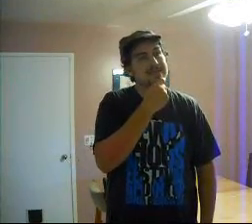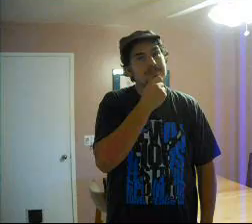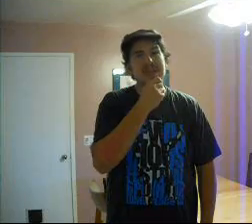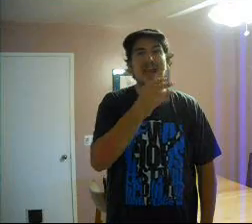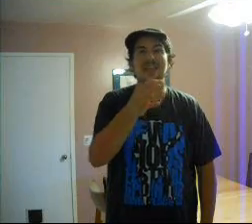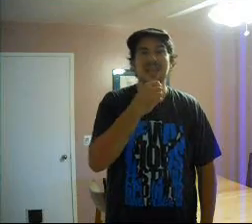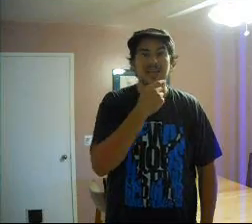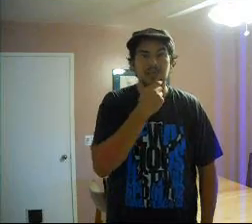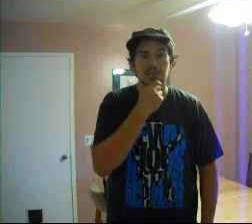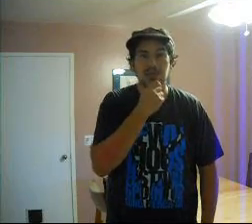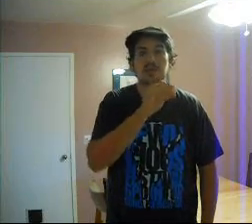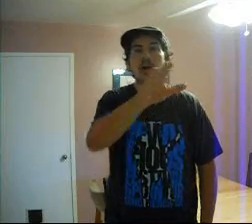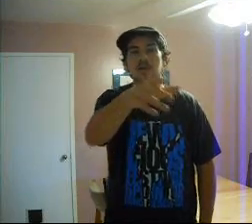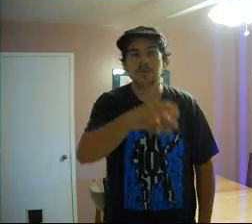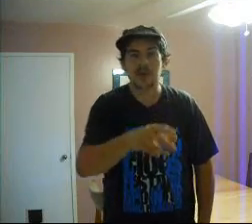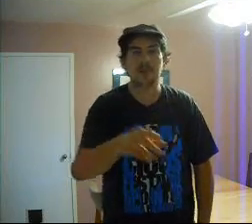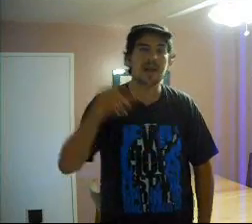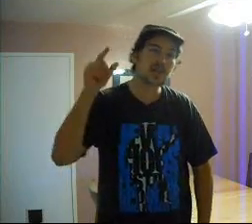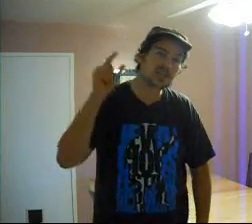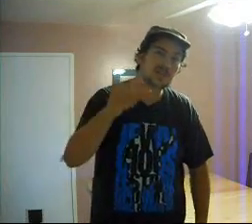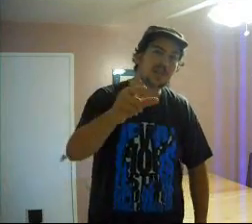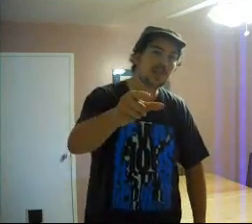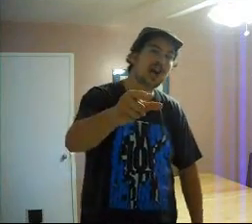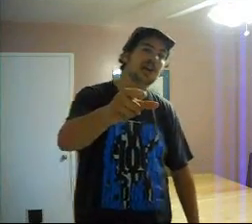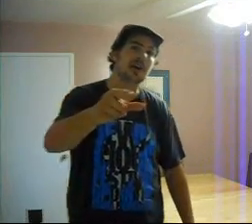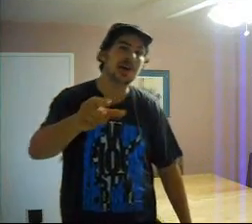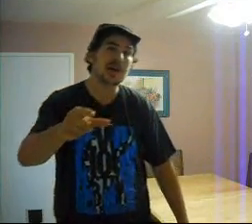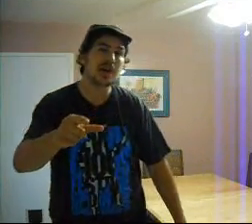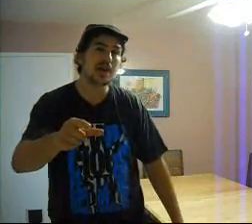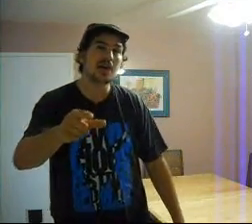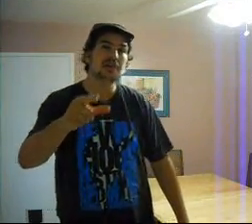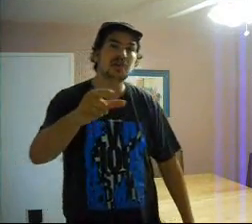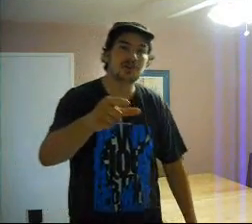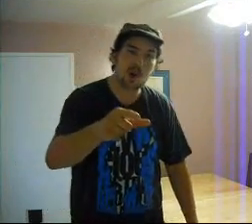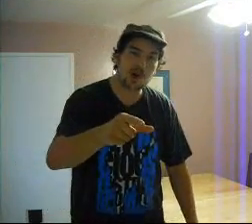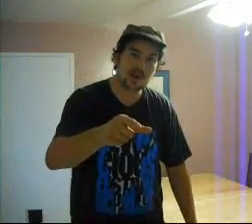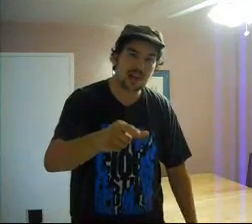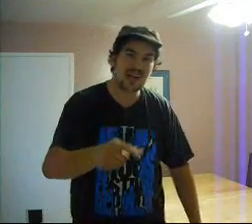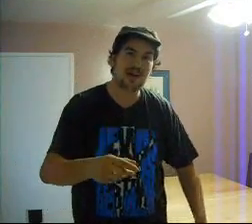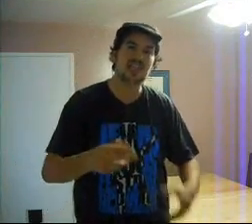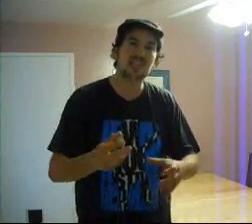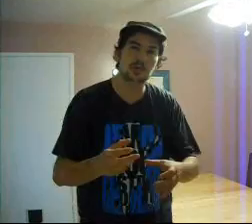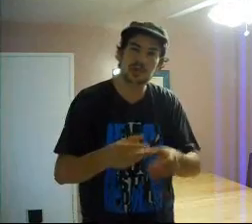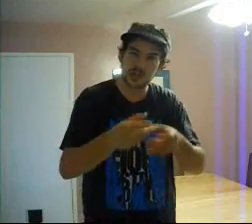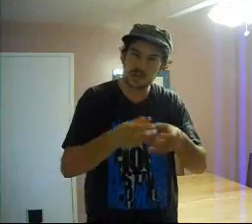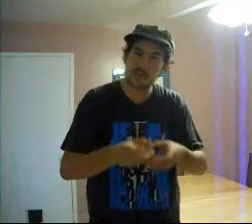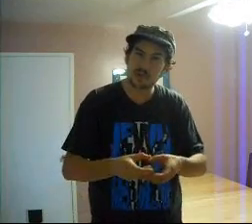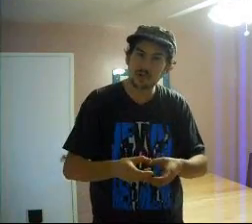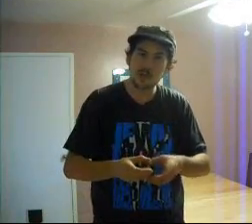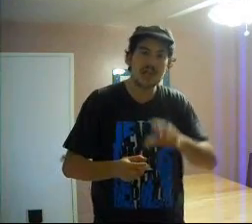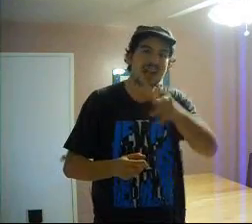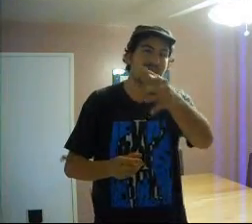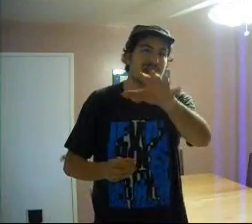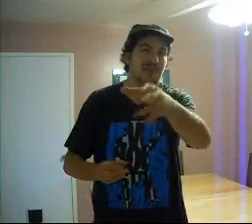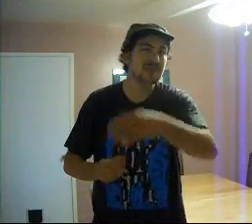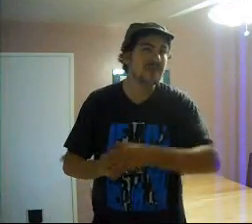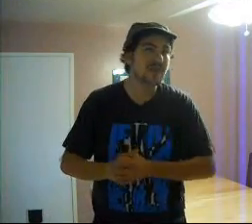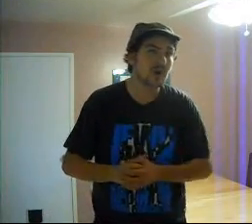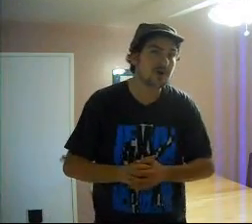Manhattan day school days. No, even better. My Yeshiva Katana. Sitter party. When I got my Shiloh sitter with the blue. Now, I hear they're giving art